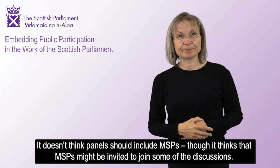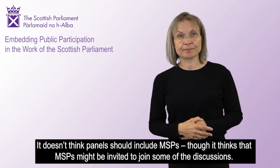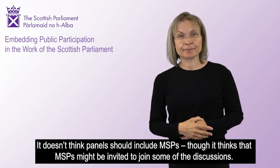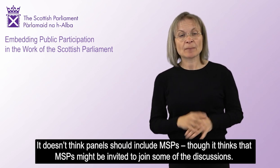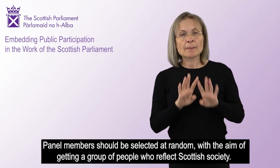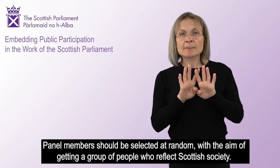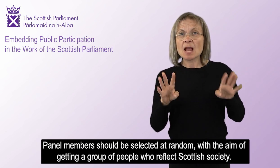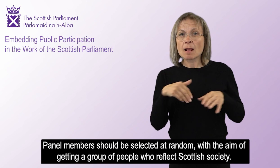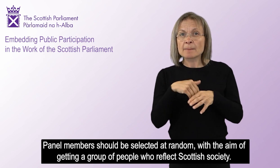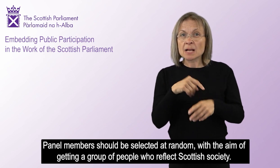discussions.